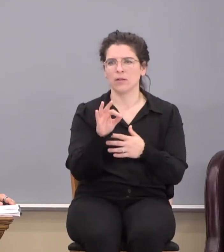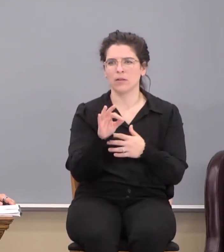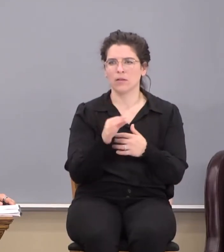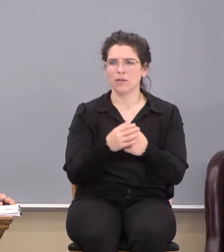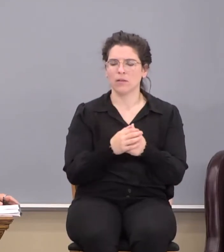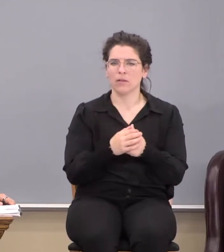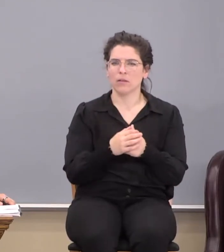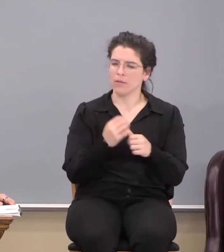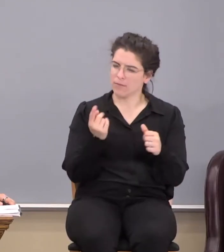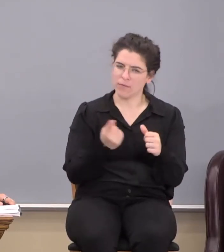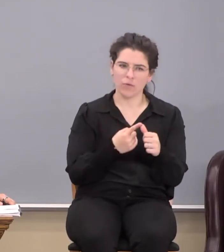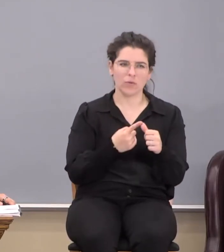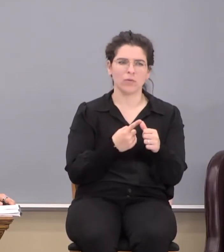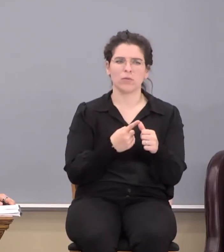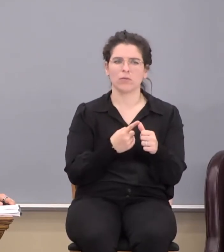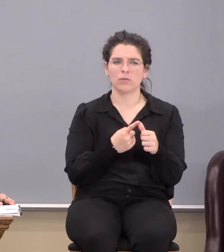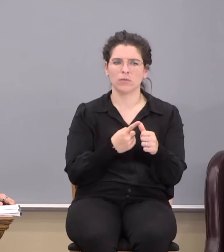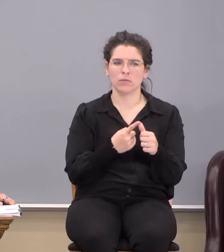First of all,